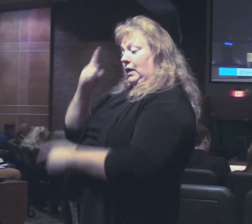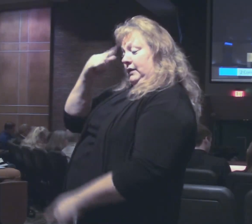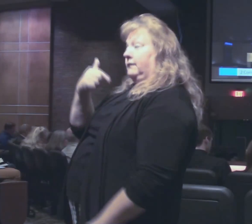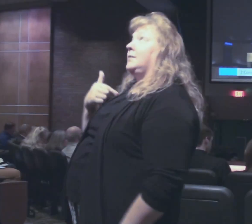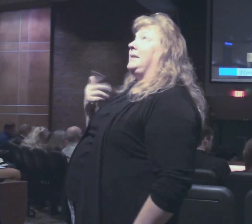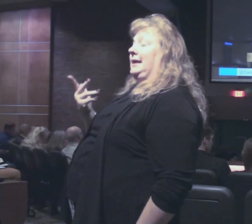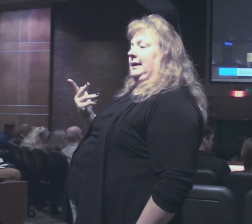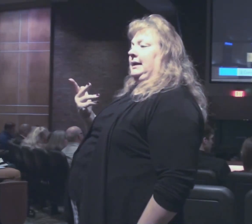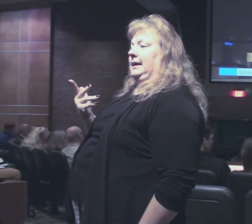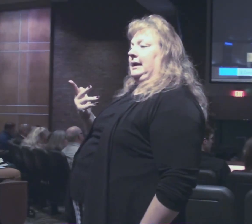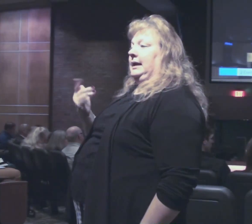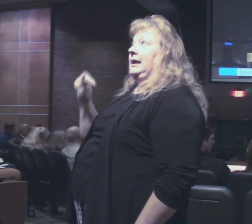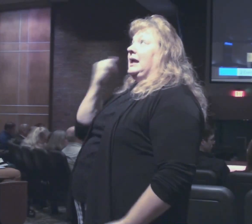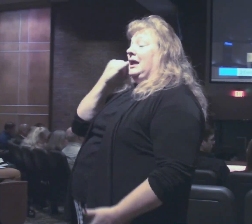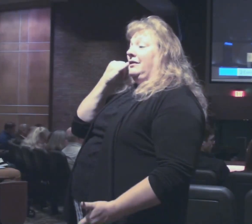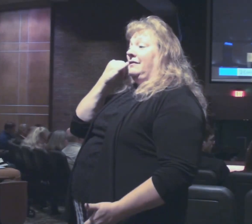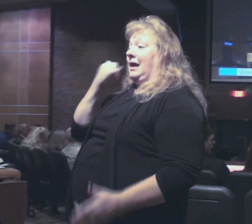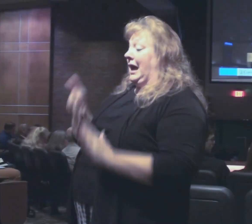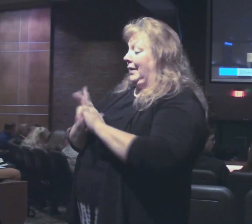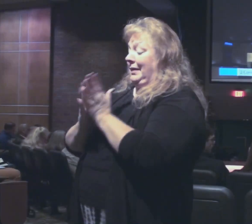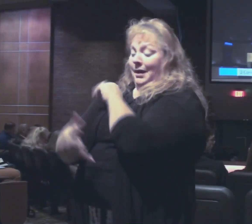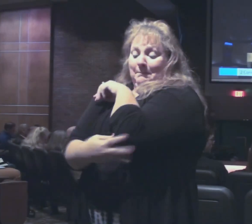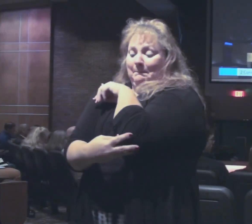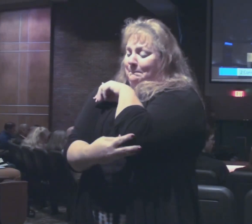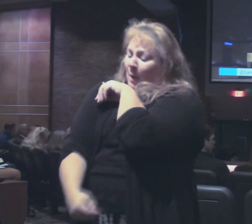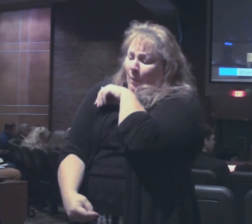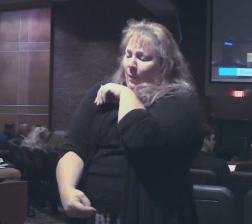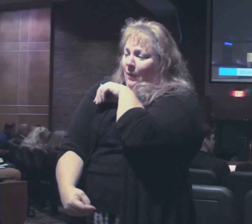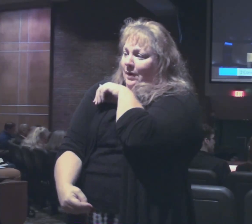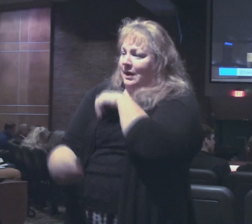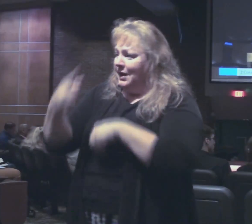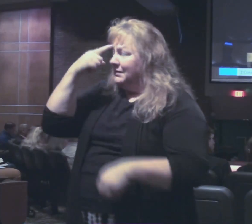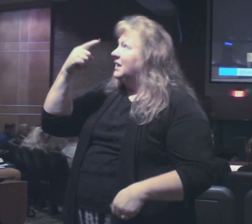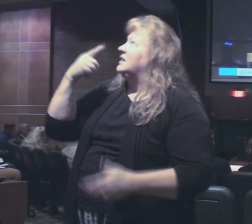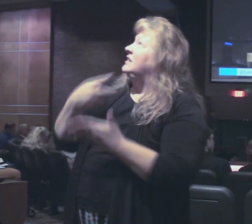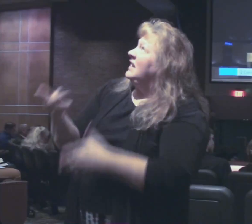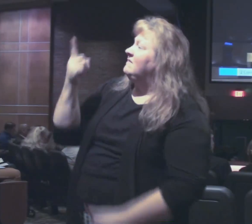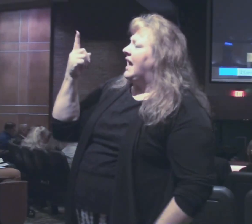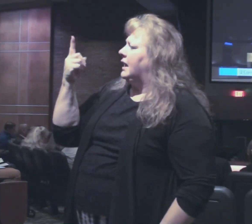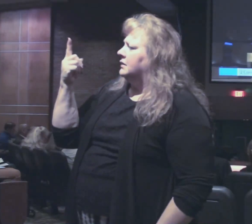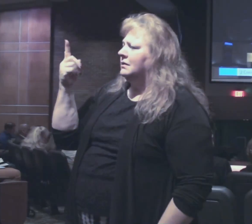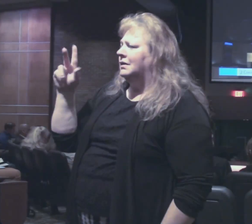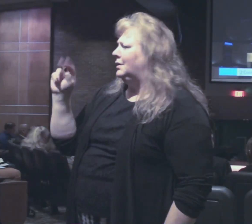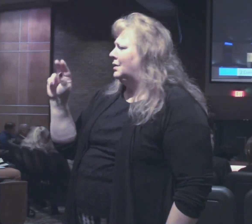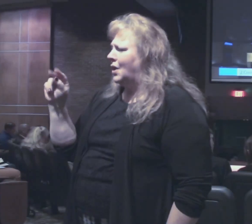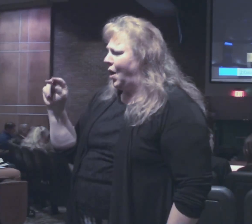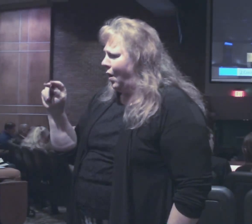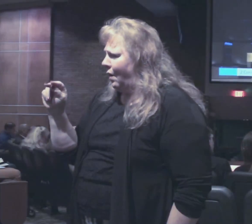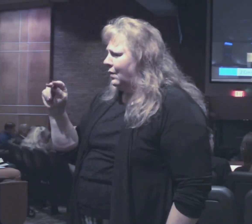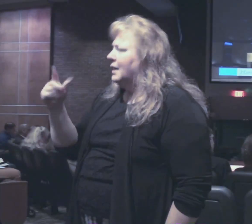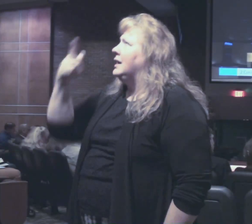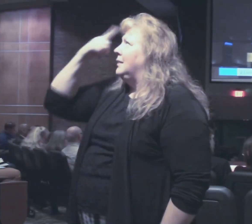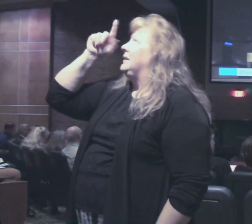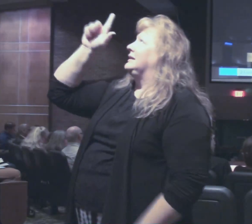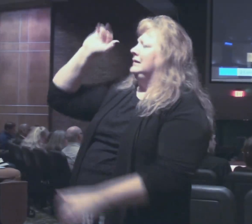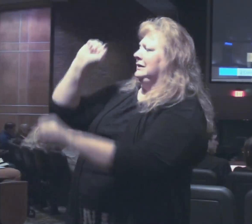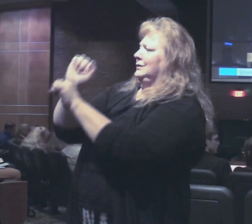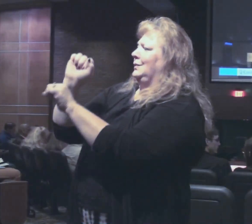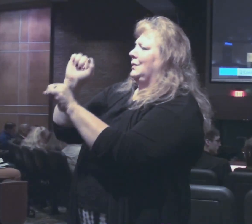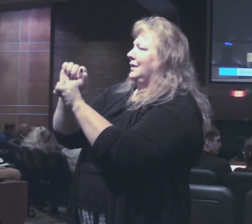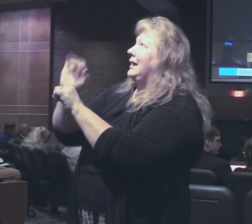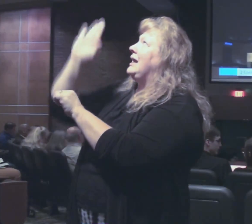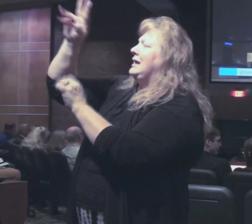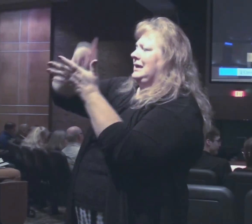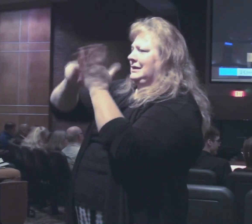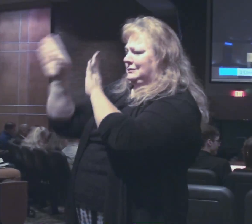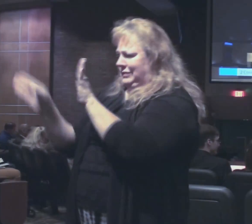and if he does reduce me to dirt poor poverty it's not because he has failed it's because he's working his